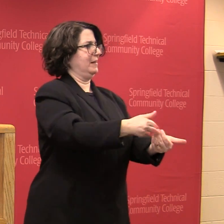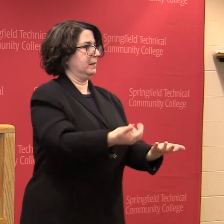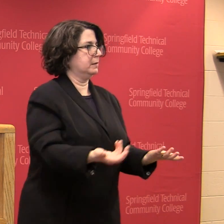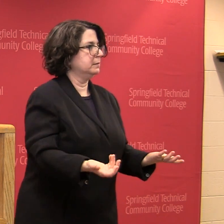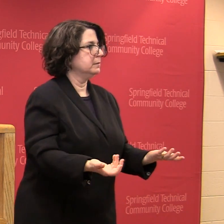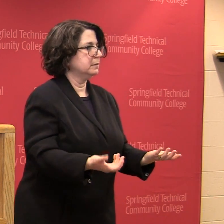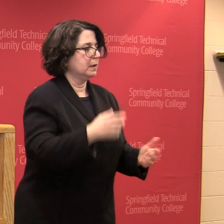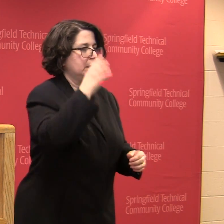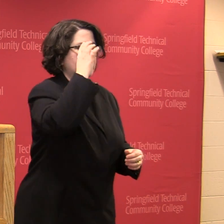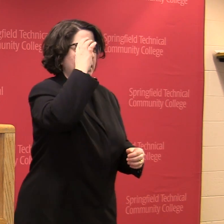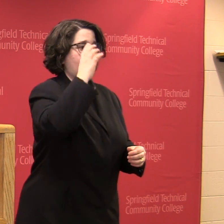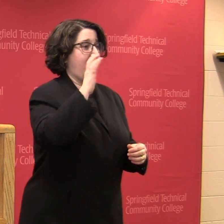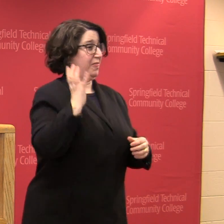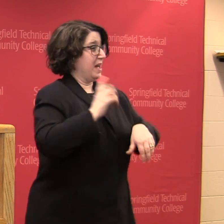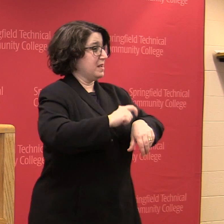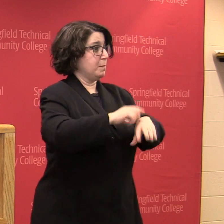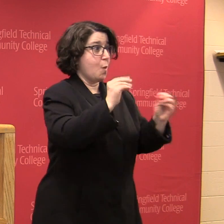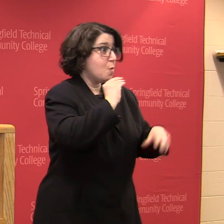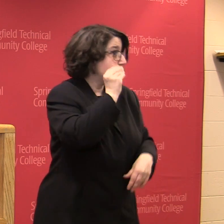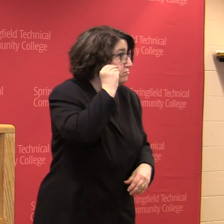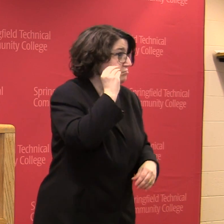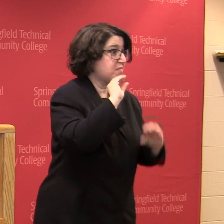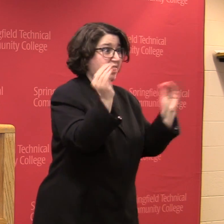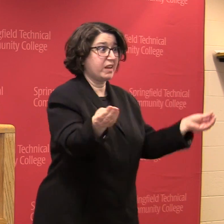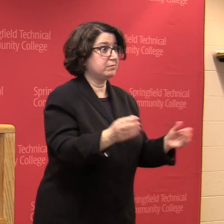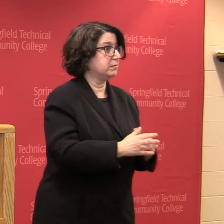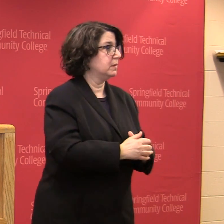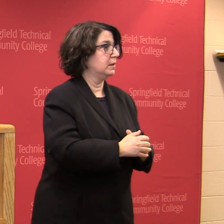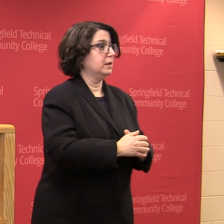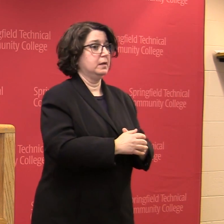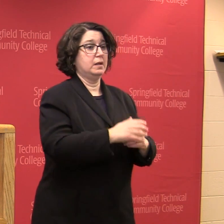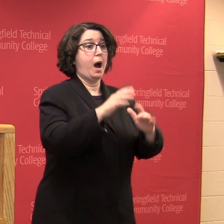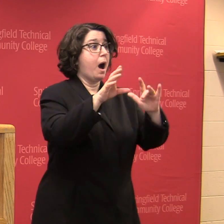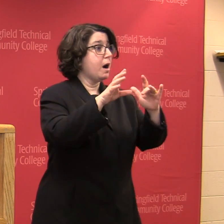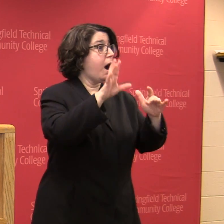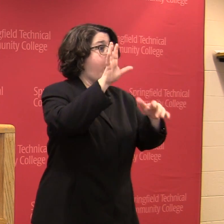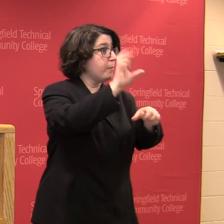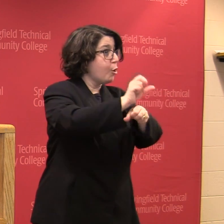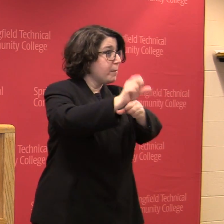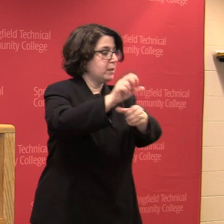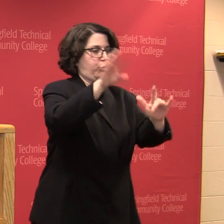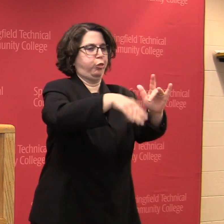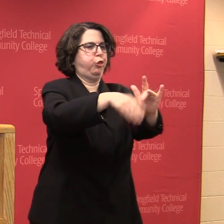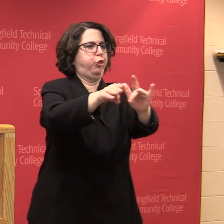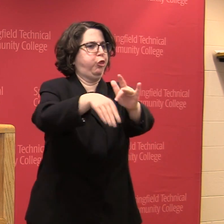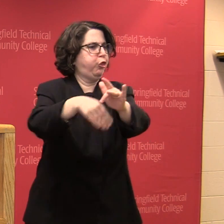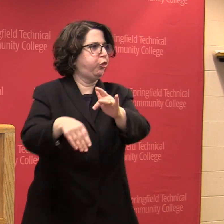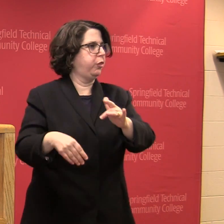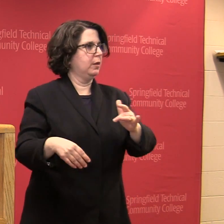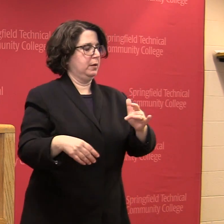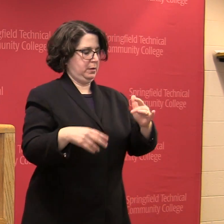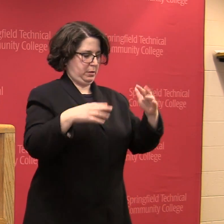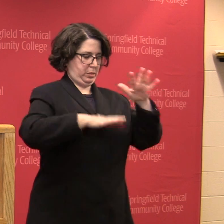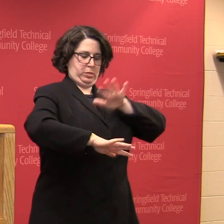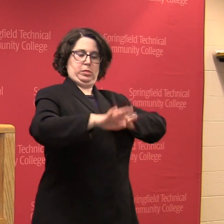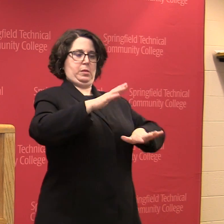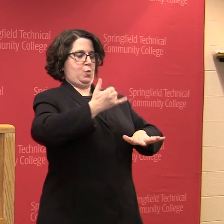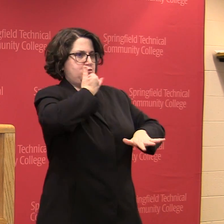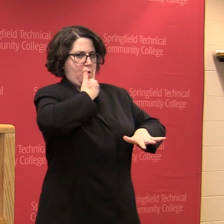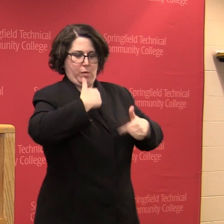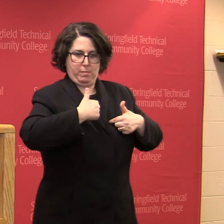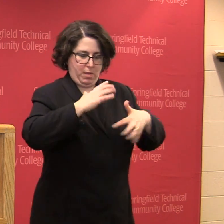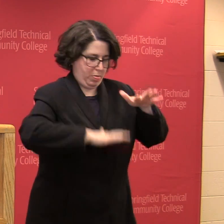I didn't even have housing. I wasn't even going to any of my appointments. I didn't know what was wrong with me.